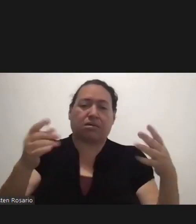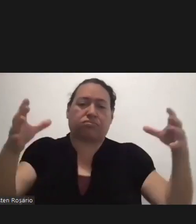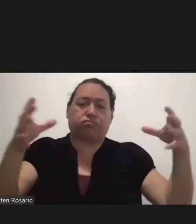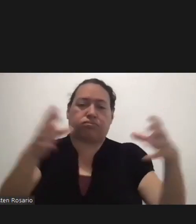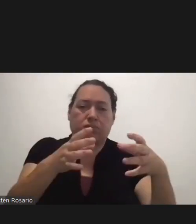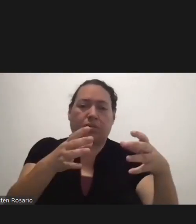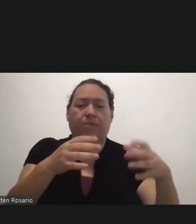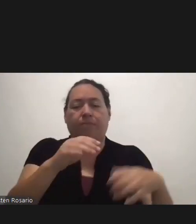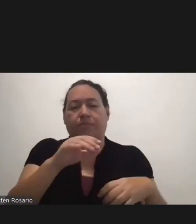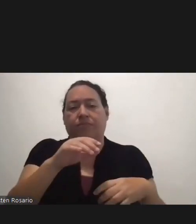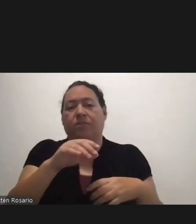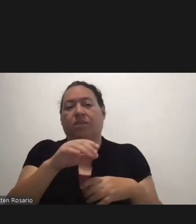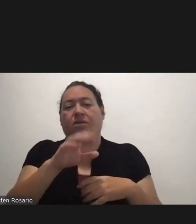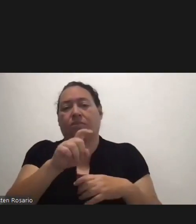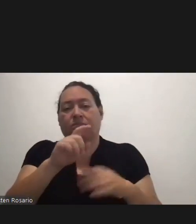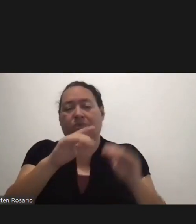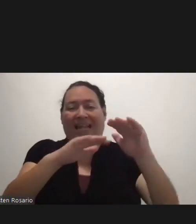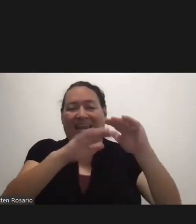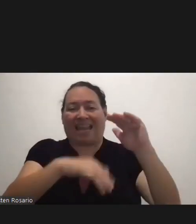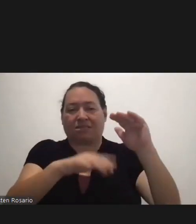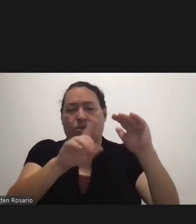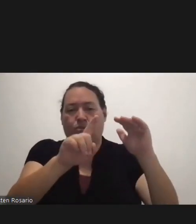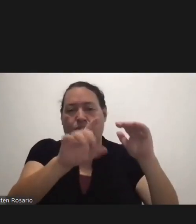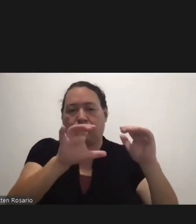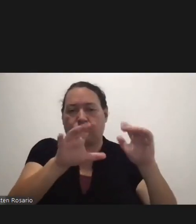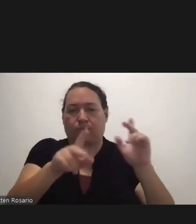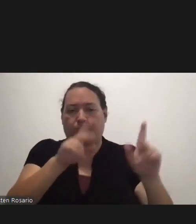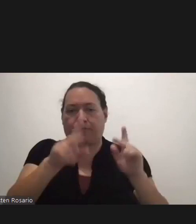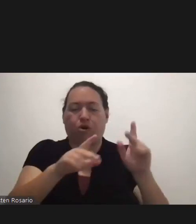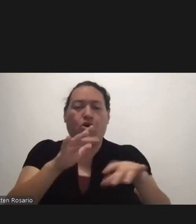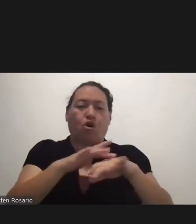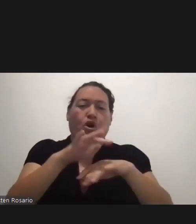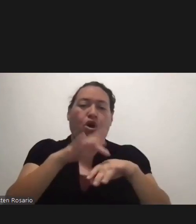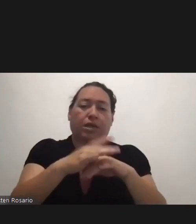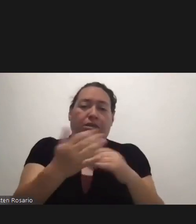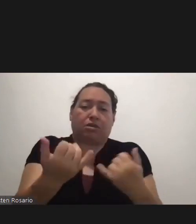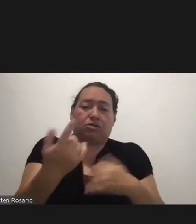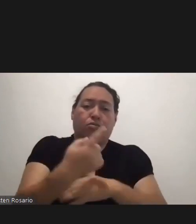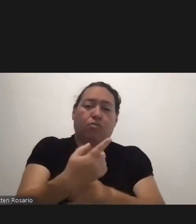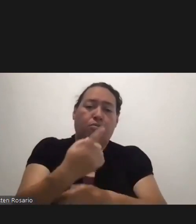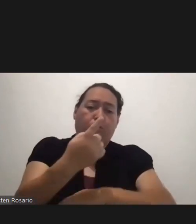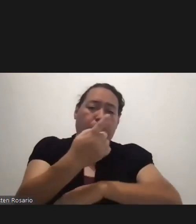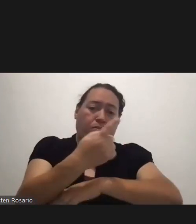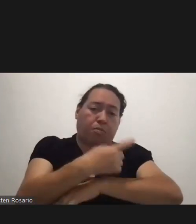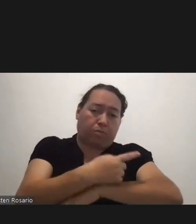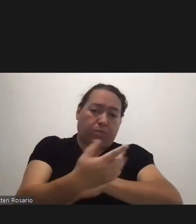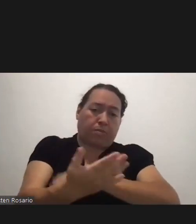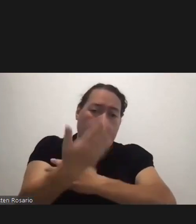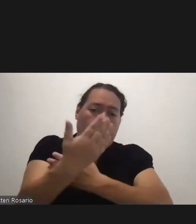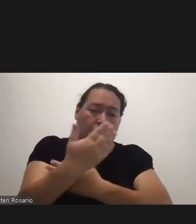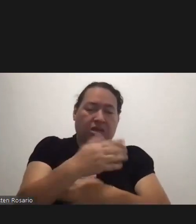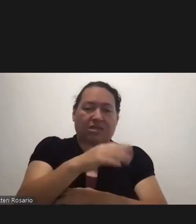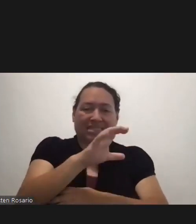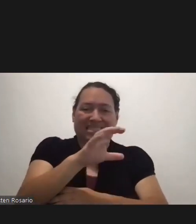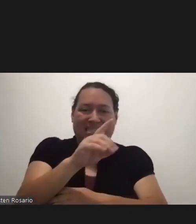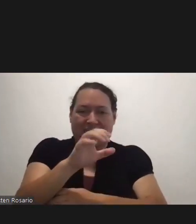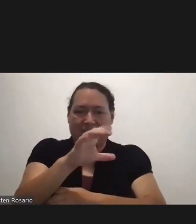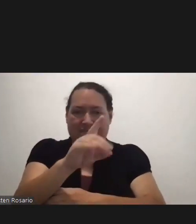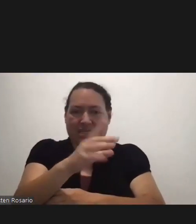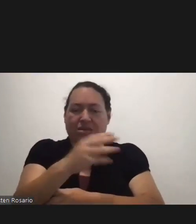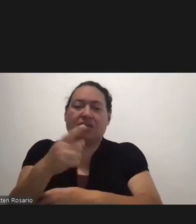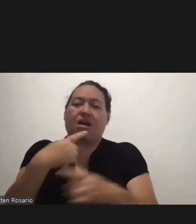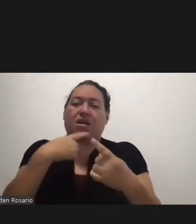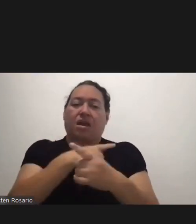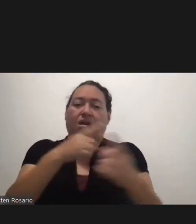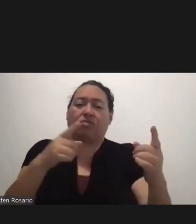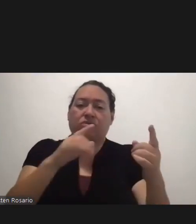than 100 persons Early this morning, CDC Director, Dr. Rochelle Walensky Announced that the CDC